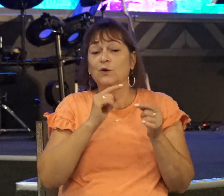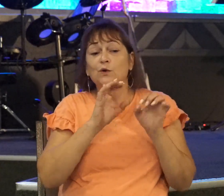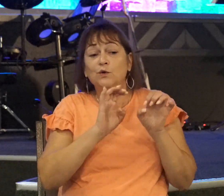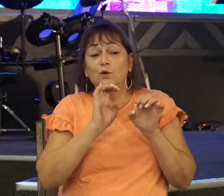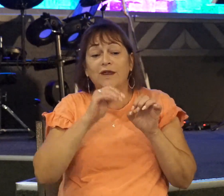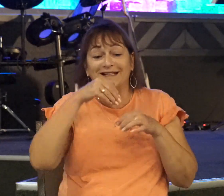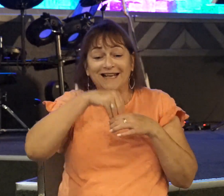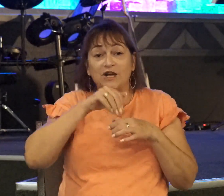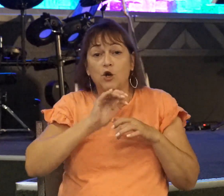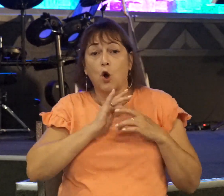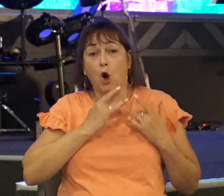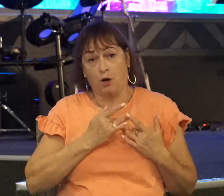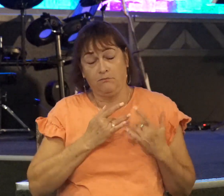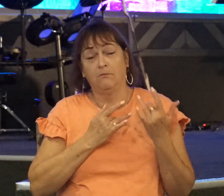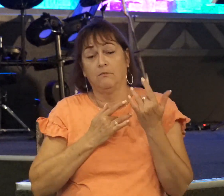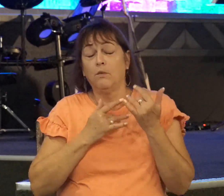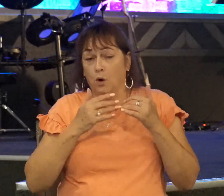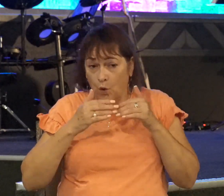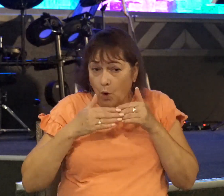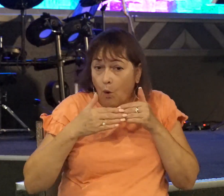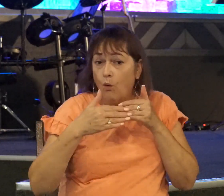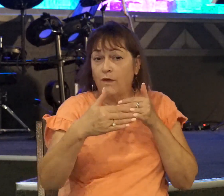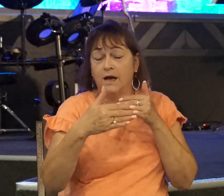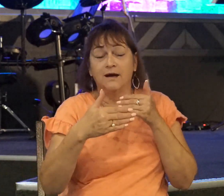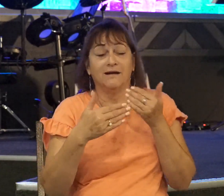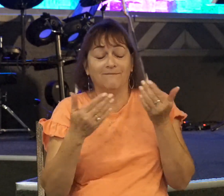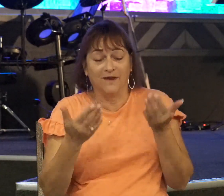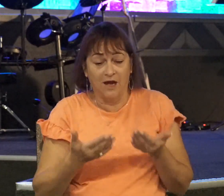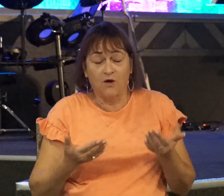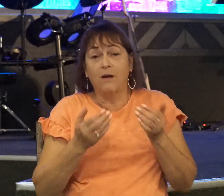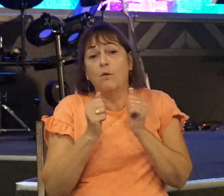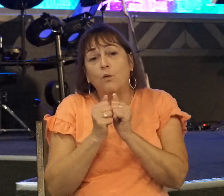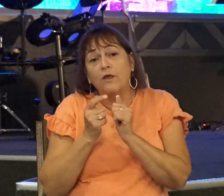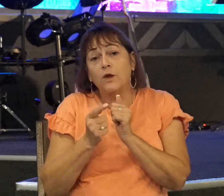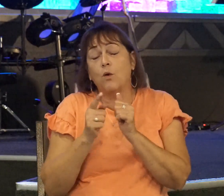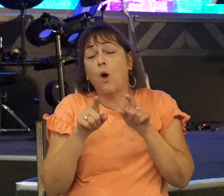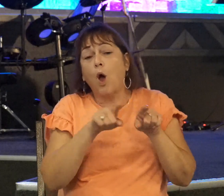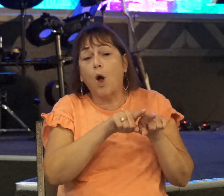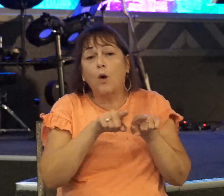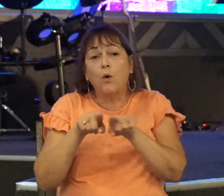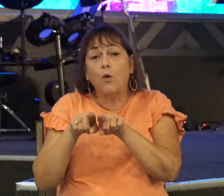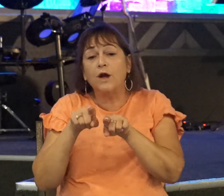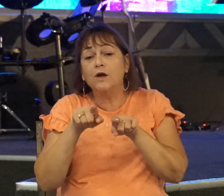your heart. Go then, here I am with you according to your heart.